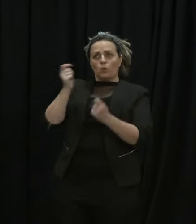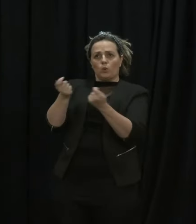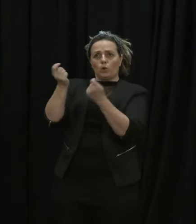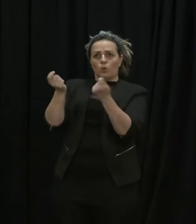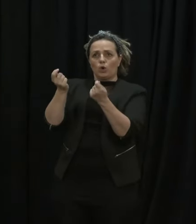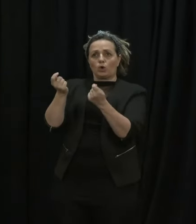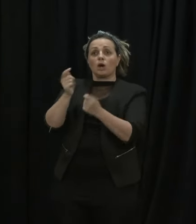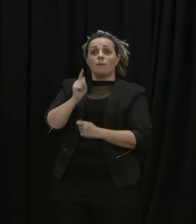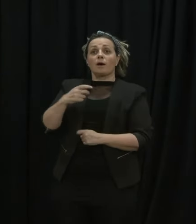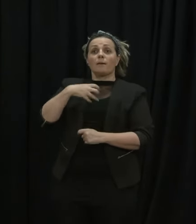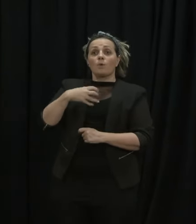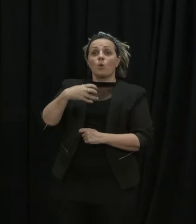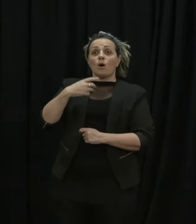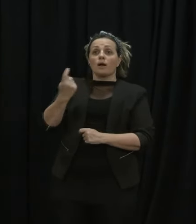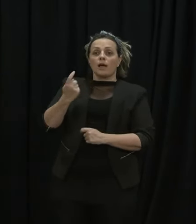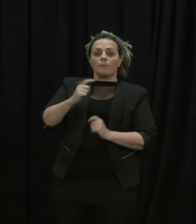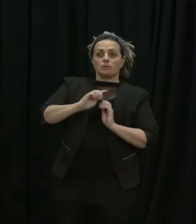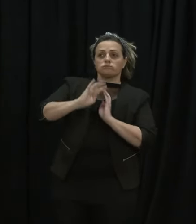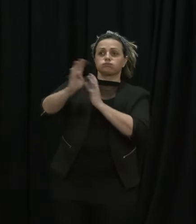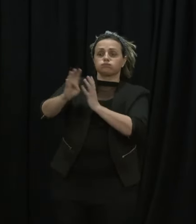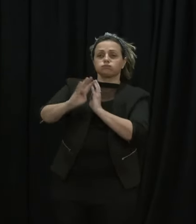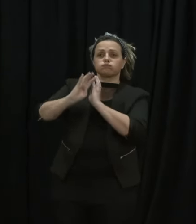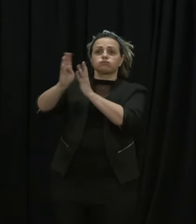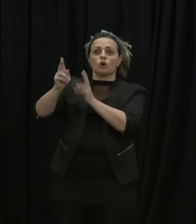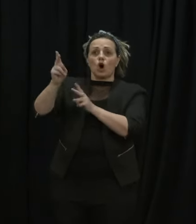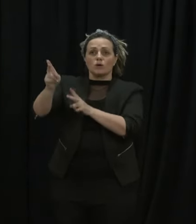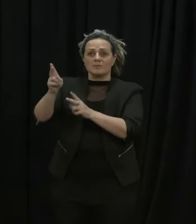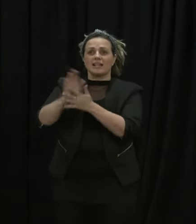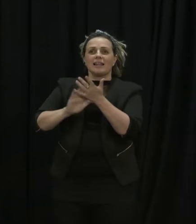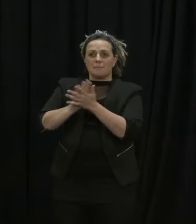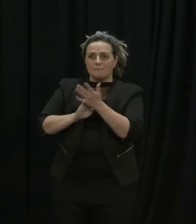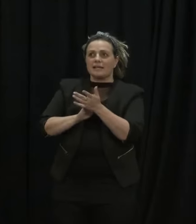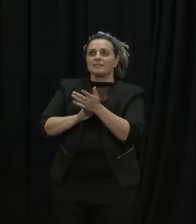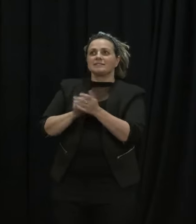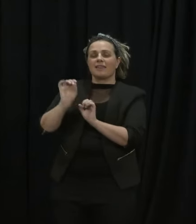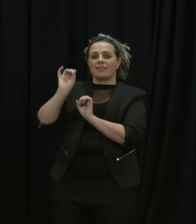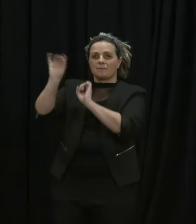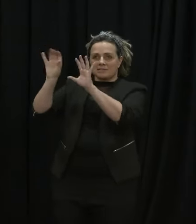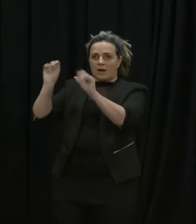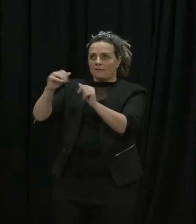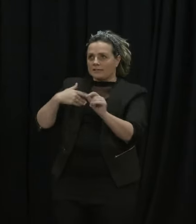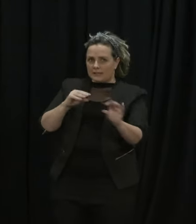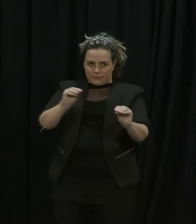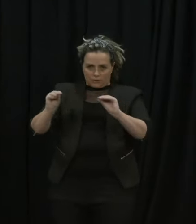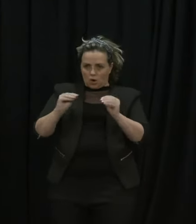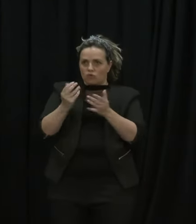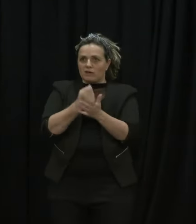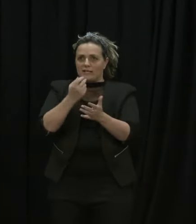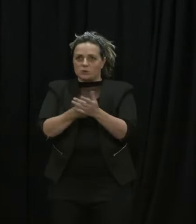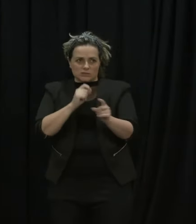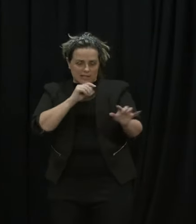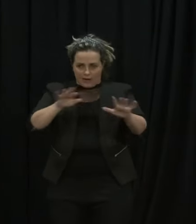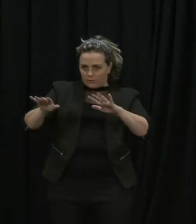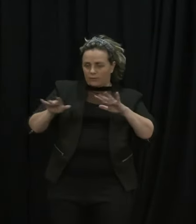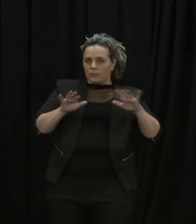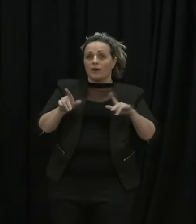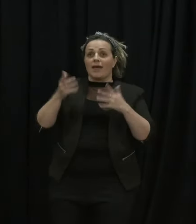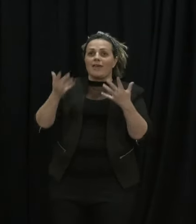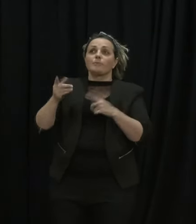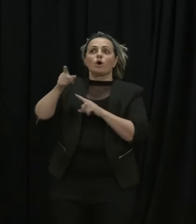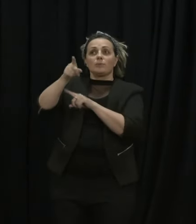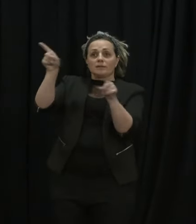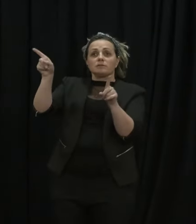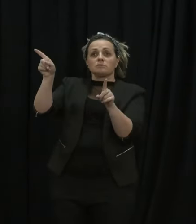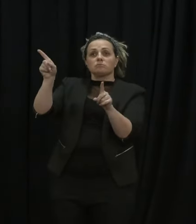number of hospitalisations then hospitals have to start managing their resources and that is the process that they've been planning